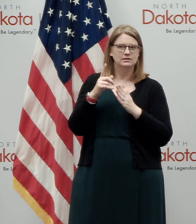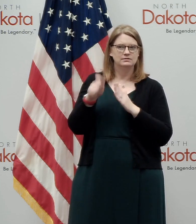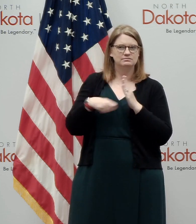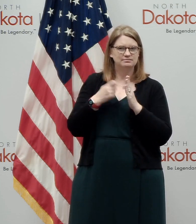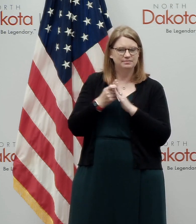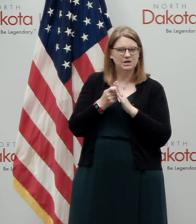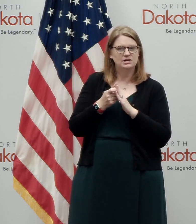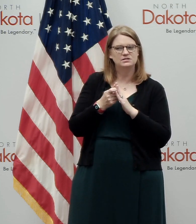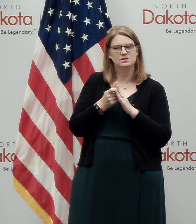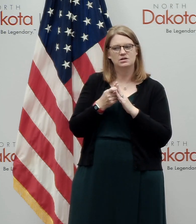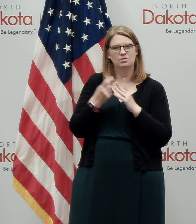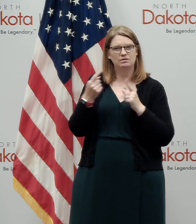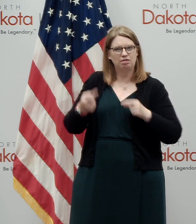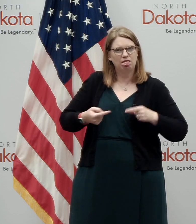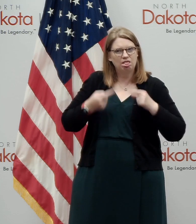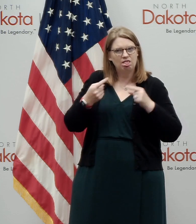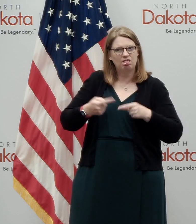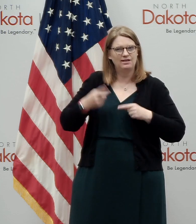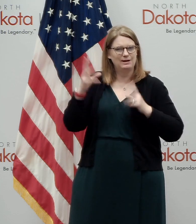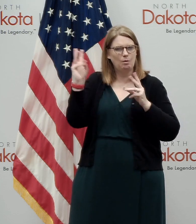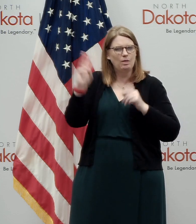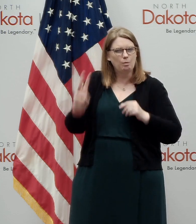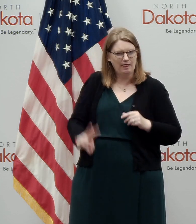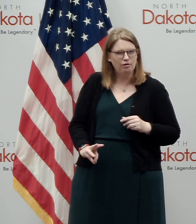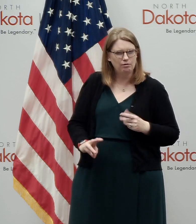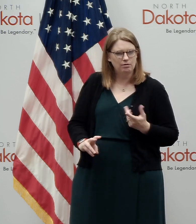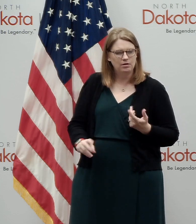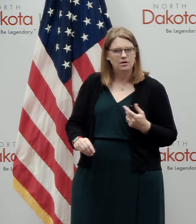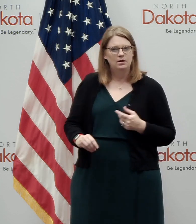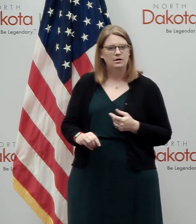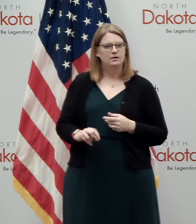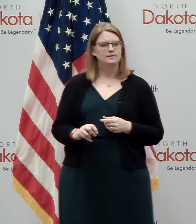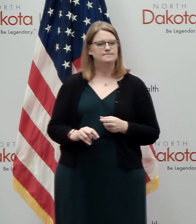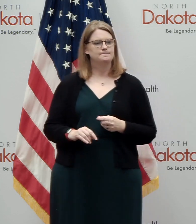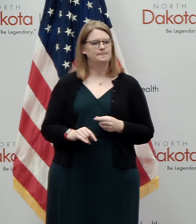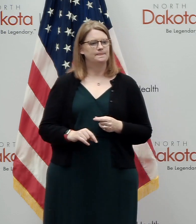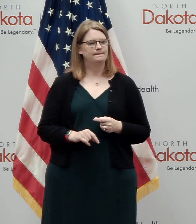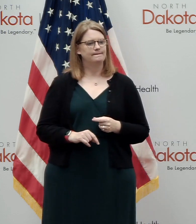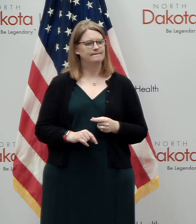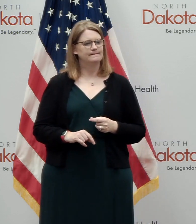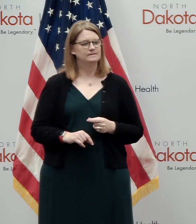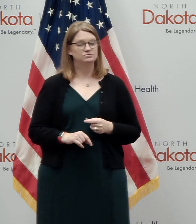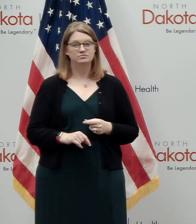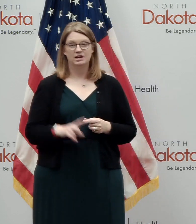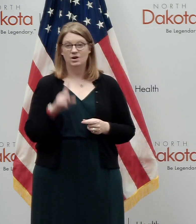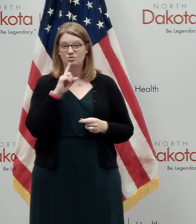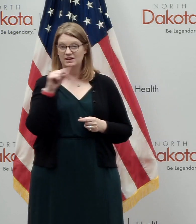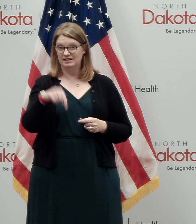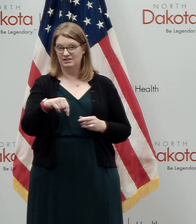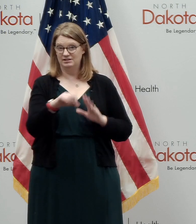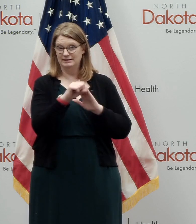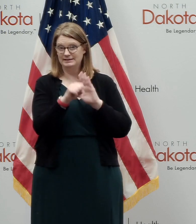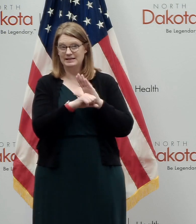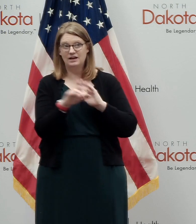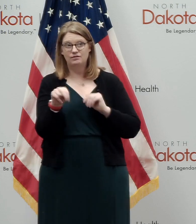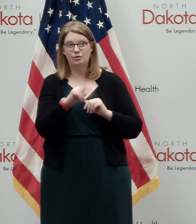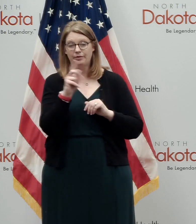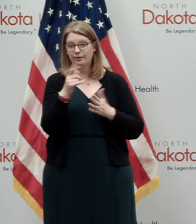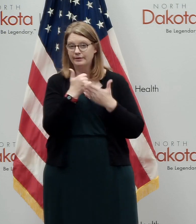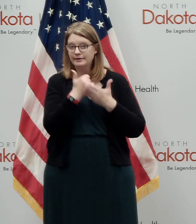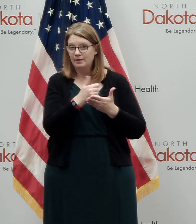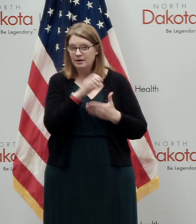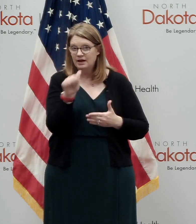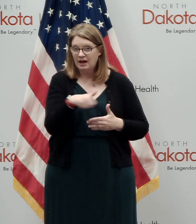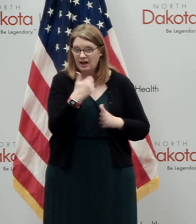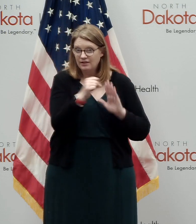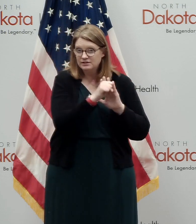challenging weather. And, uh, the, in the fact, the state of North Dakota, uh, is helping out some other